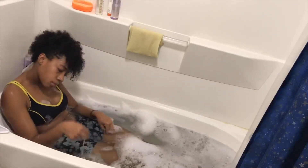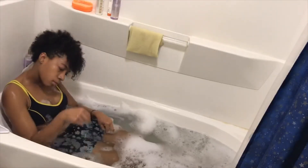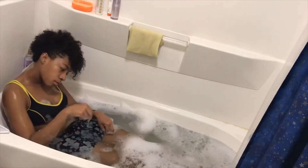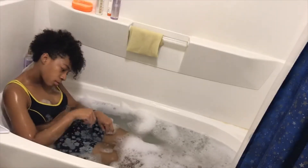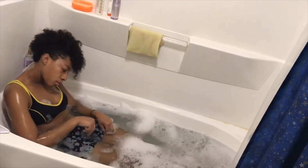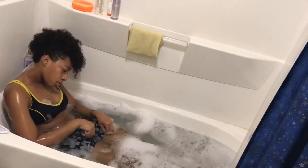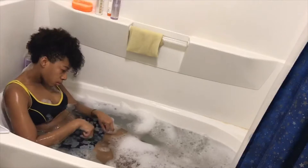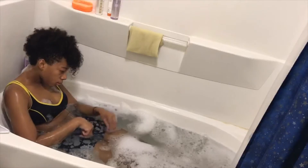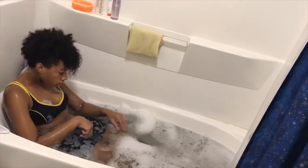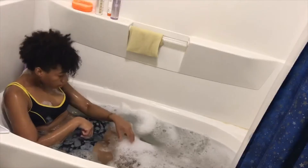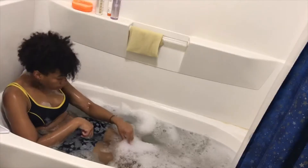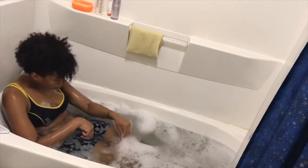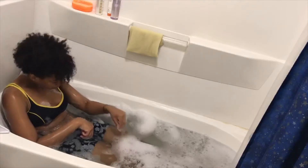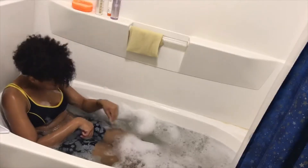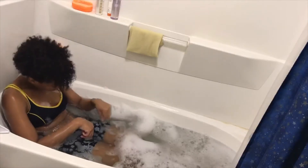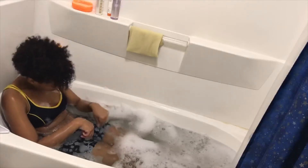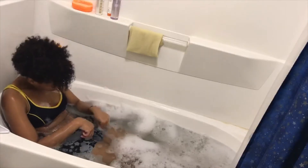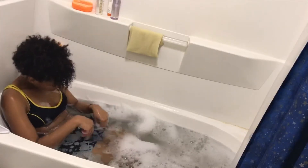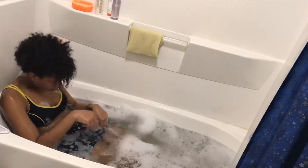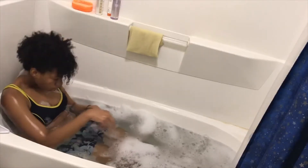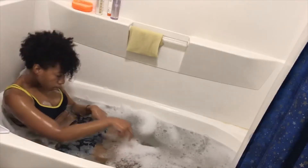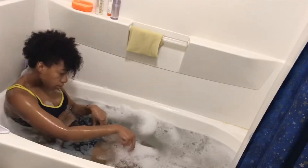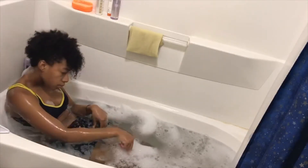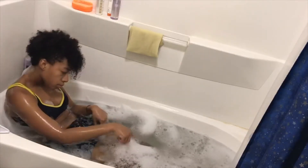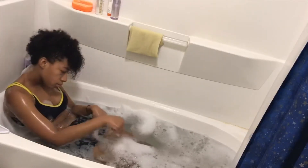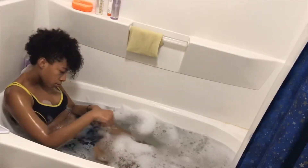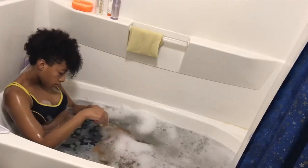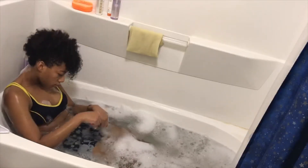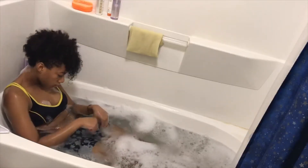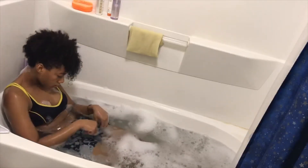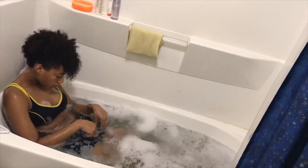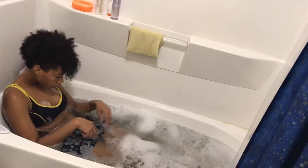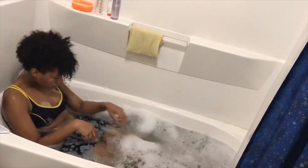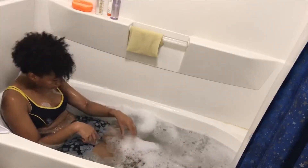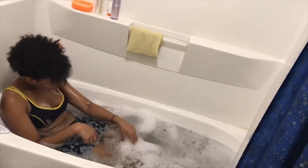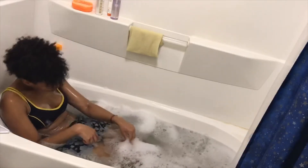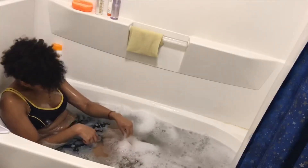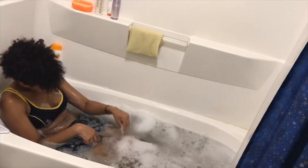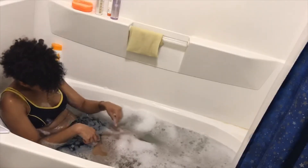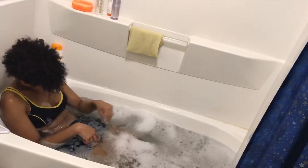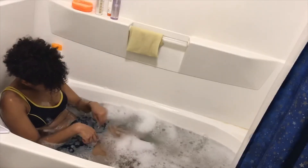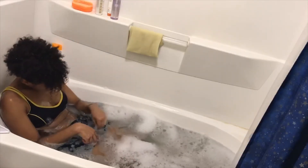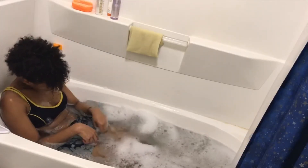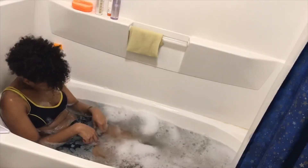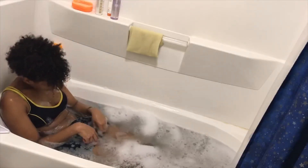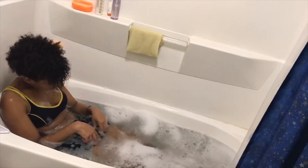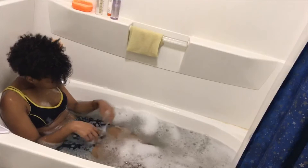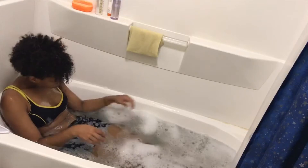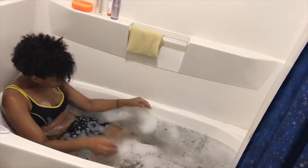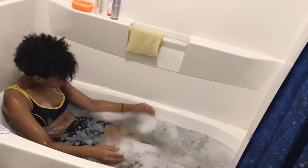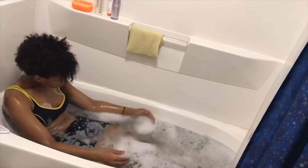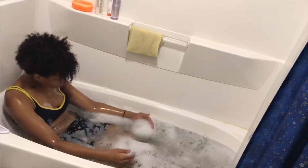and as i rise droplets of soap and water rolling off my skin i know that within the silence